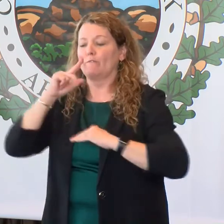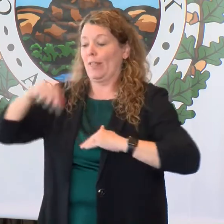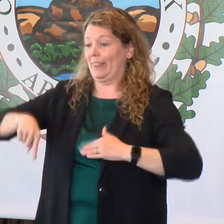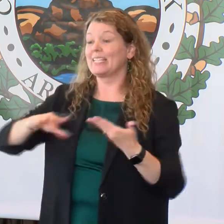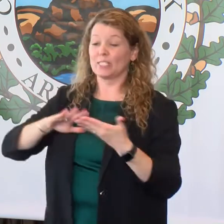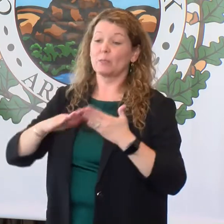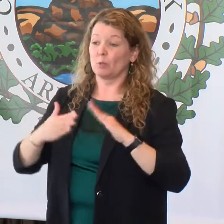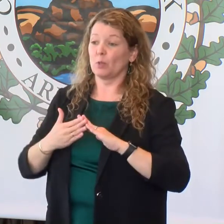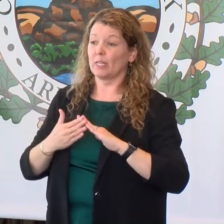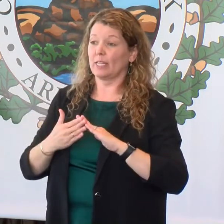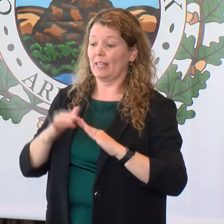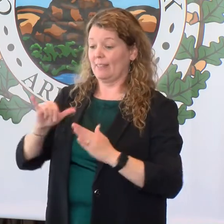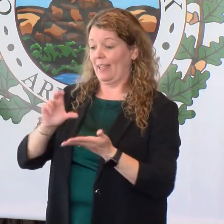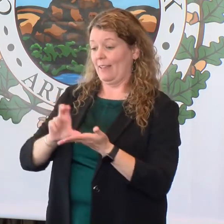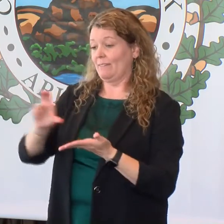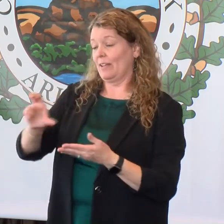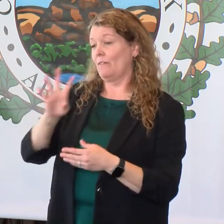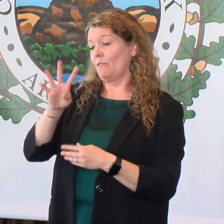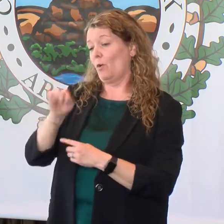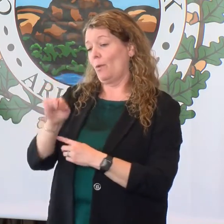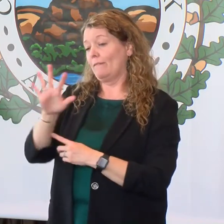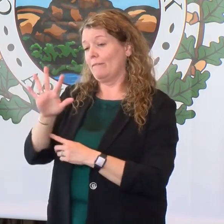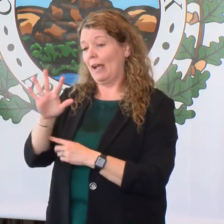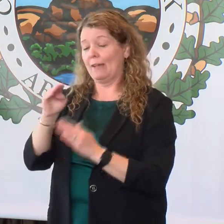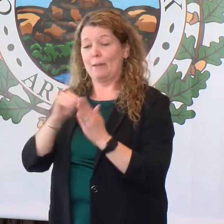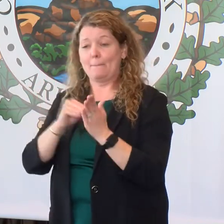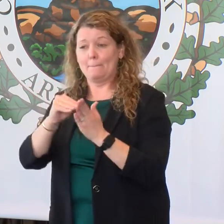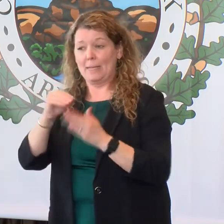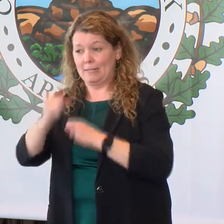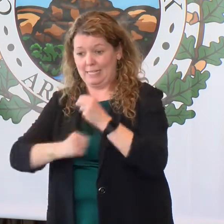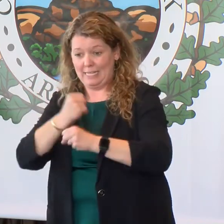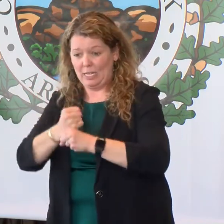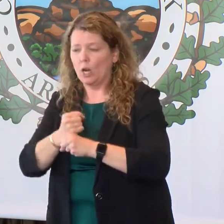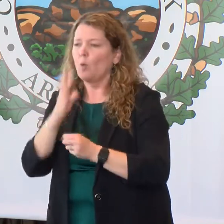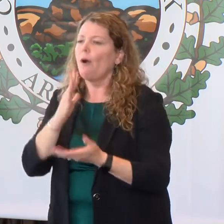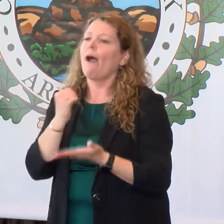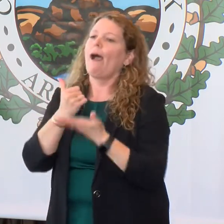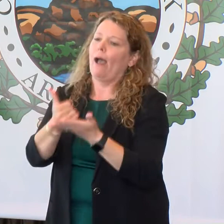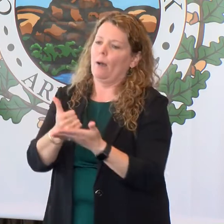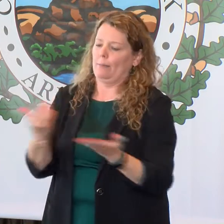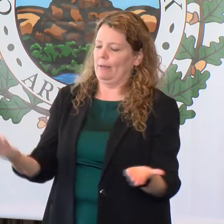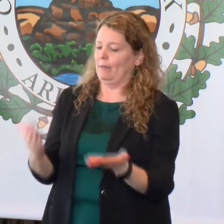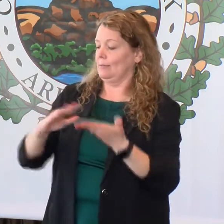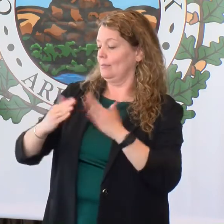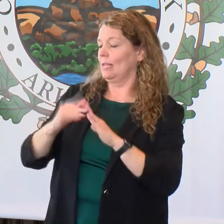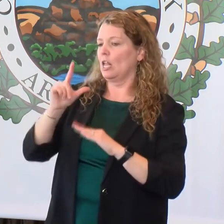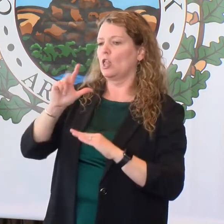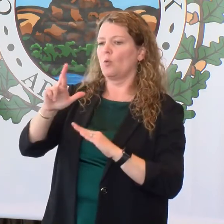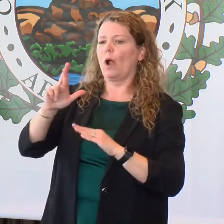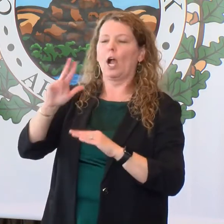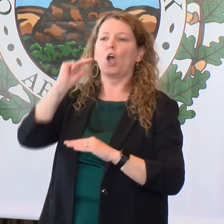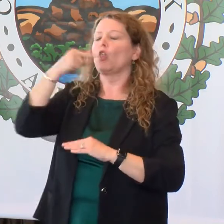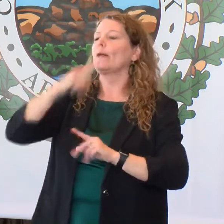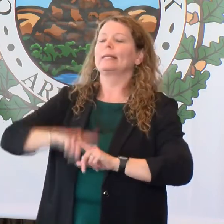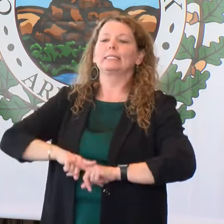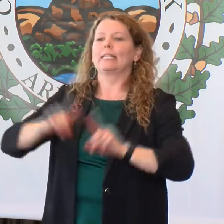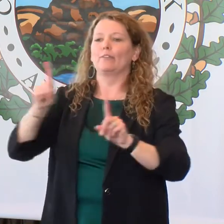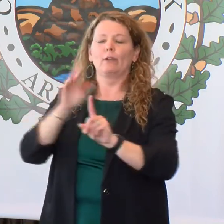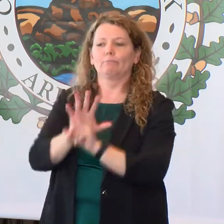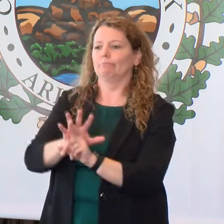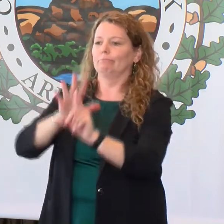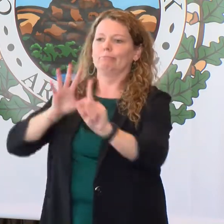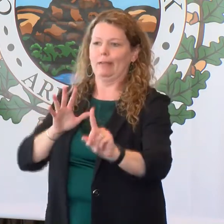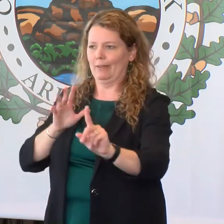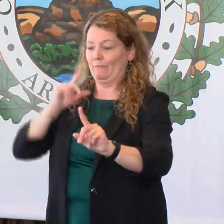think this investment of $4.5 million a year can really make the city of Little Rock stand out, a distinctive force